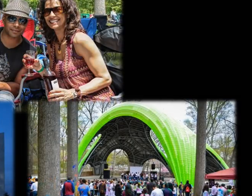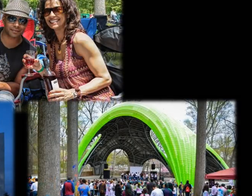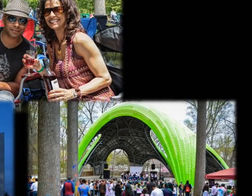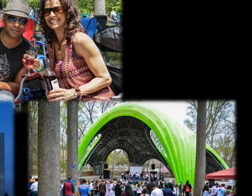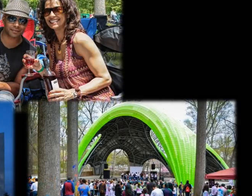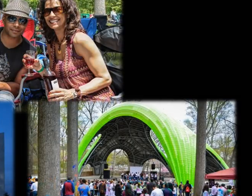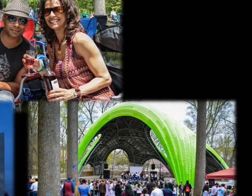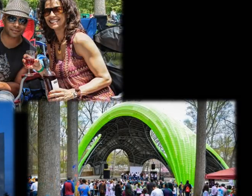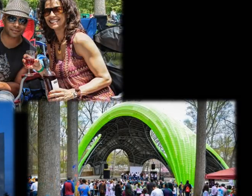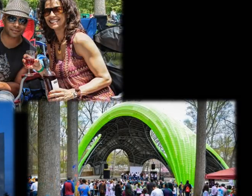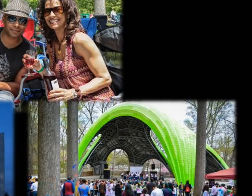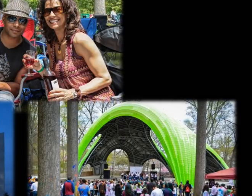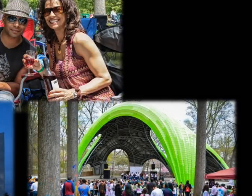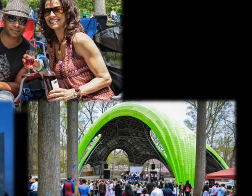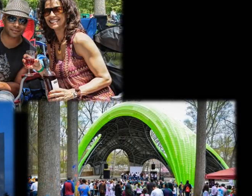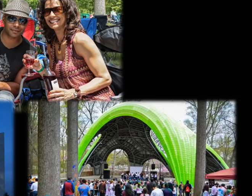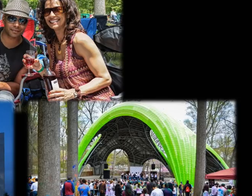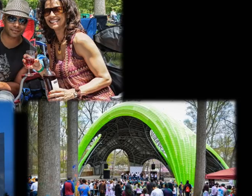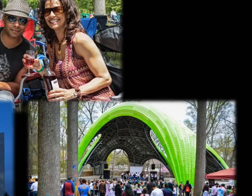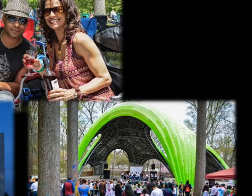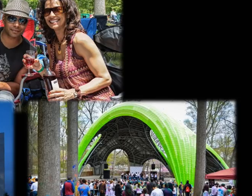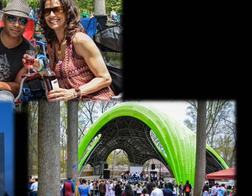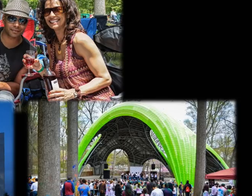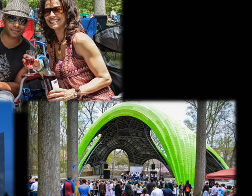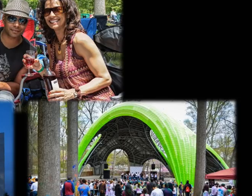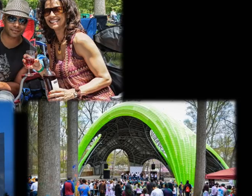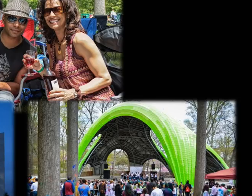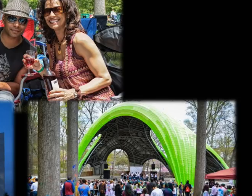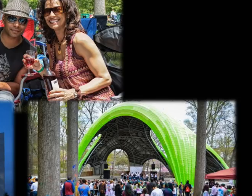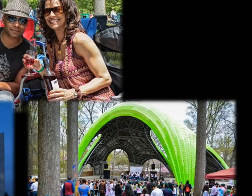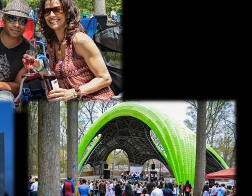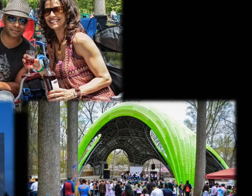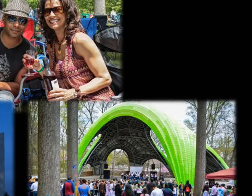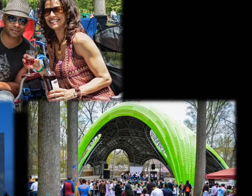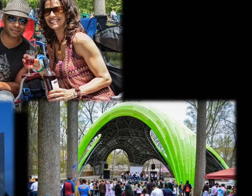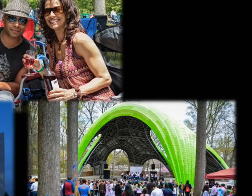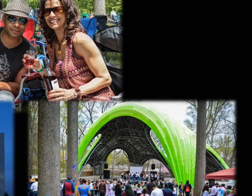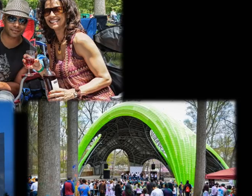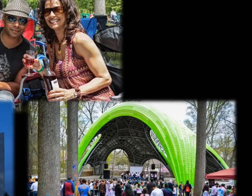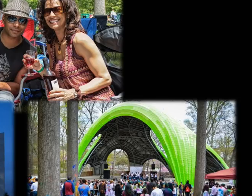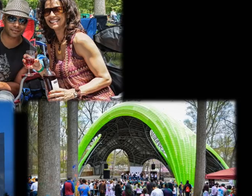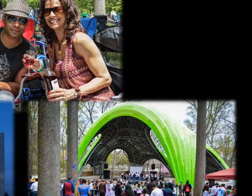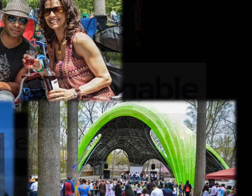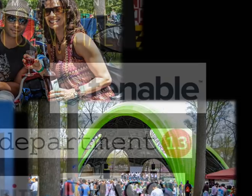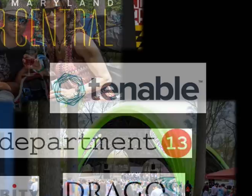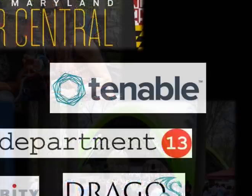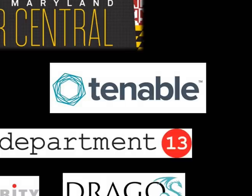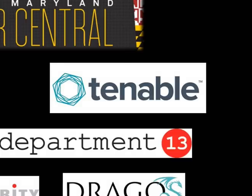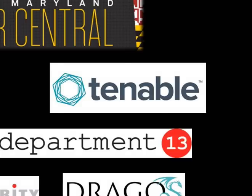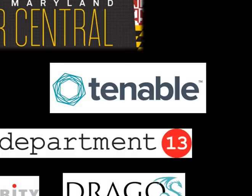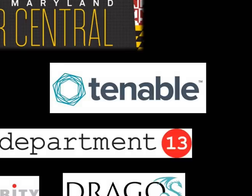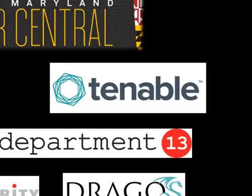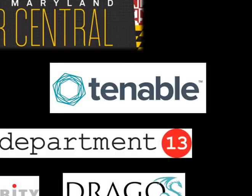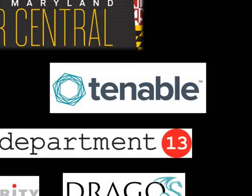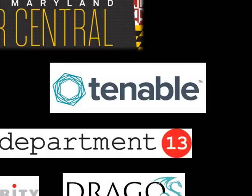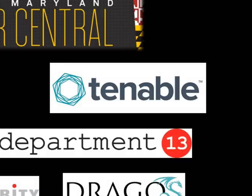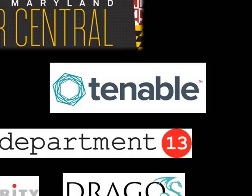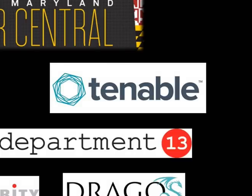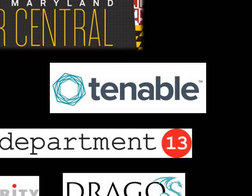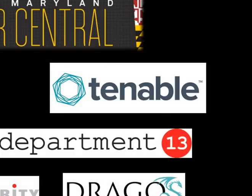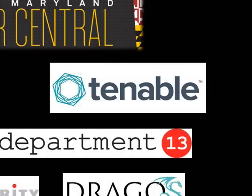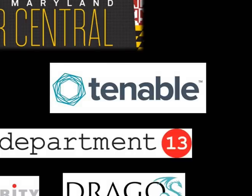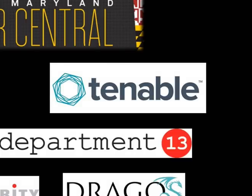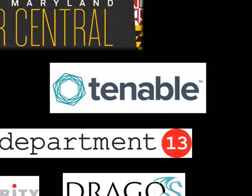attract families, businesses, and the arts, and not just because we're critical to the national